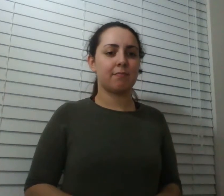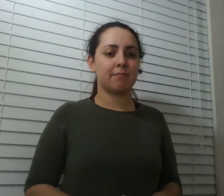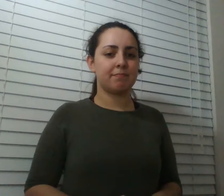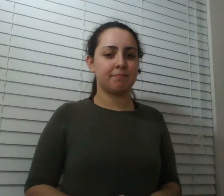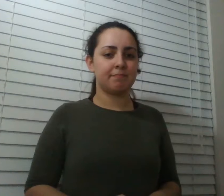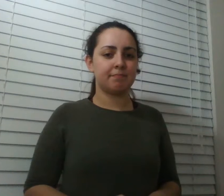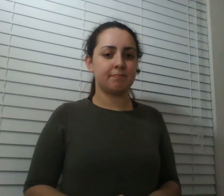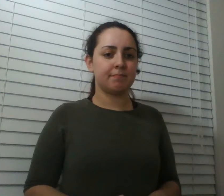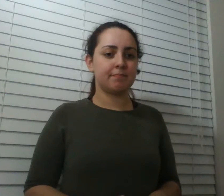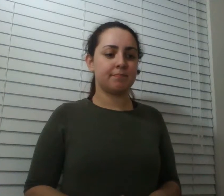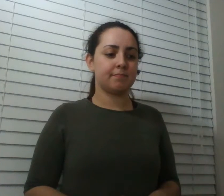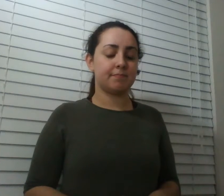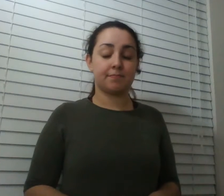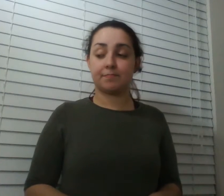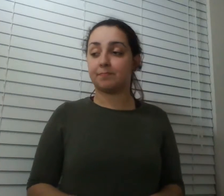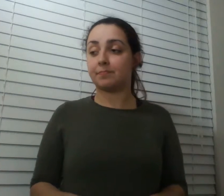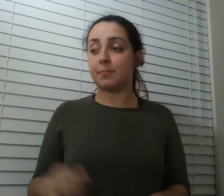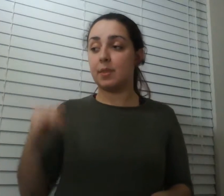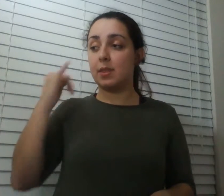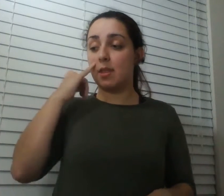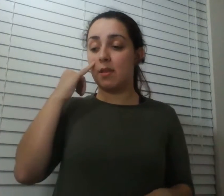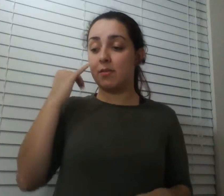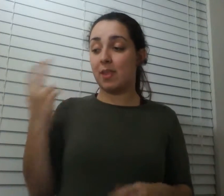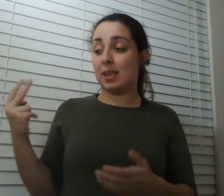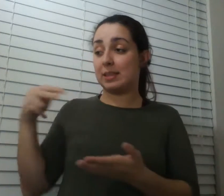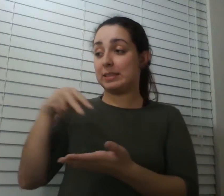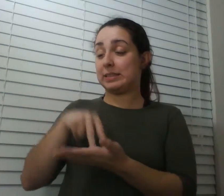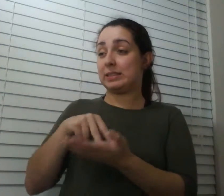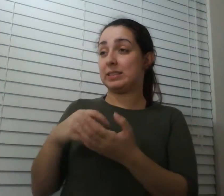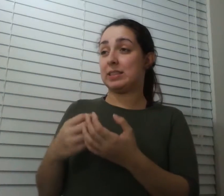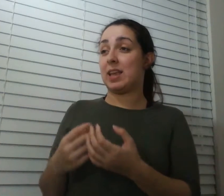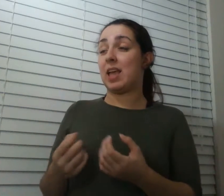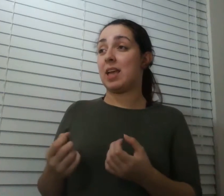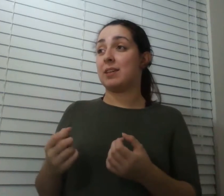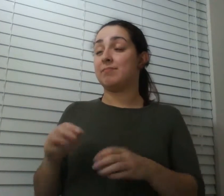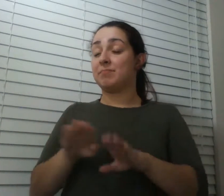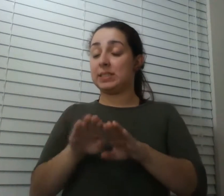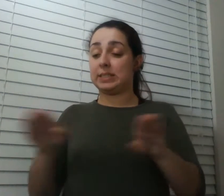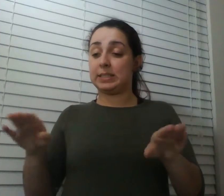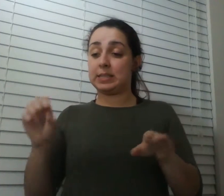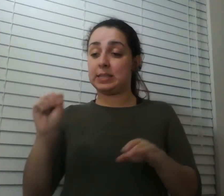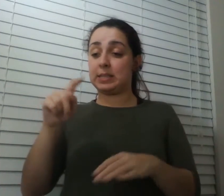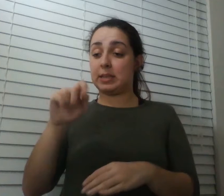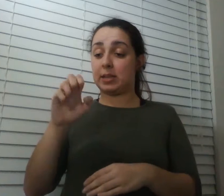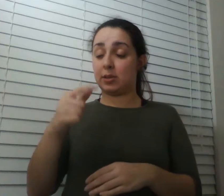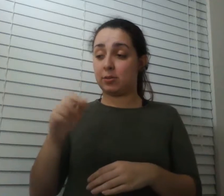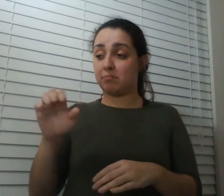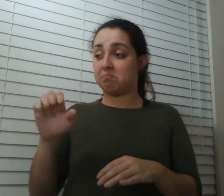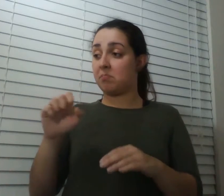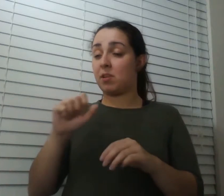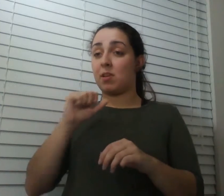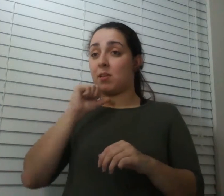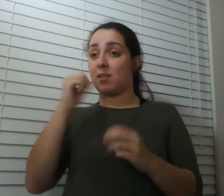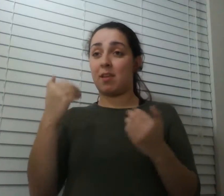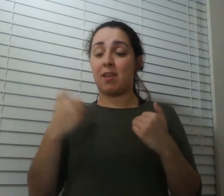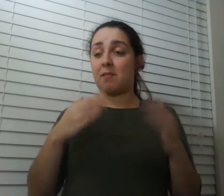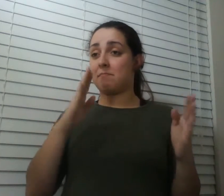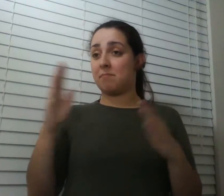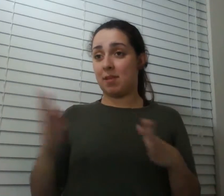and when they're up there on the stage in the lights by themselves with no plan but it's the most uh it's the best hour